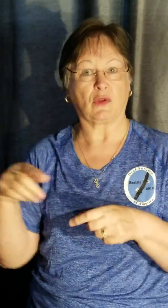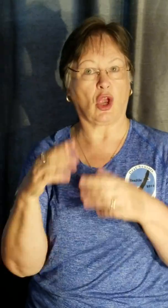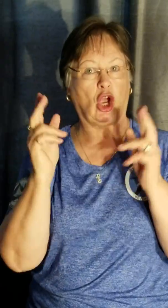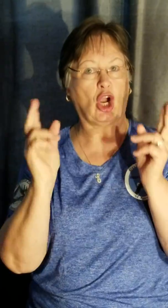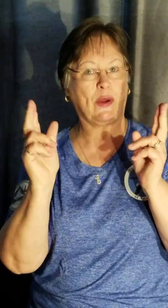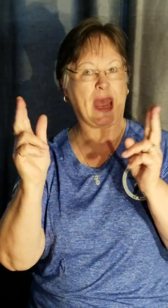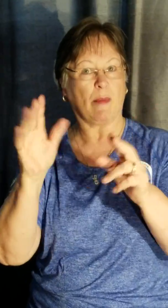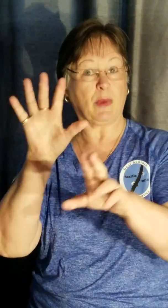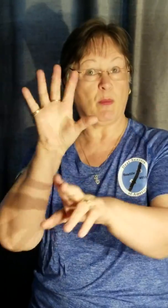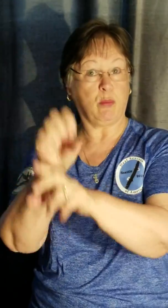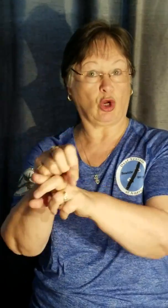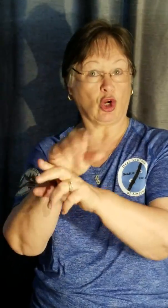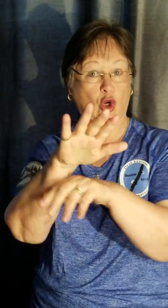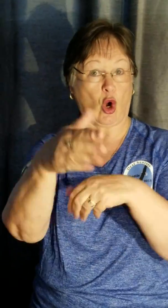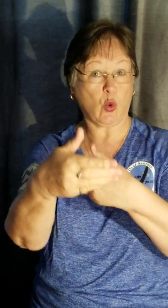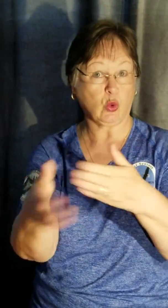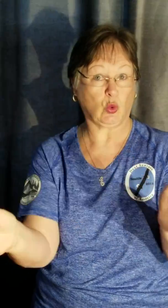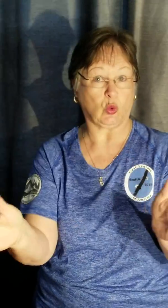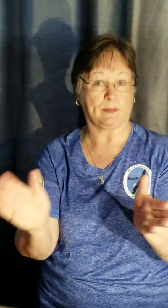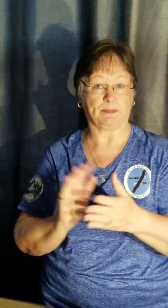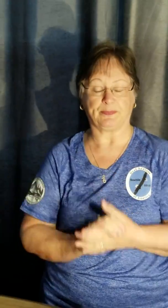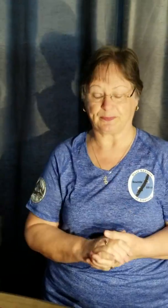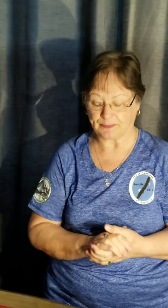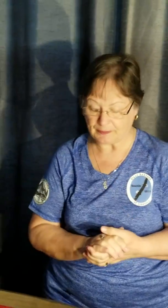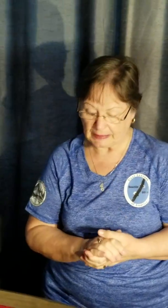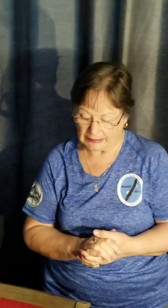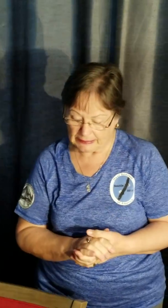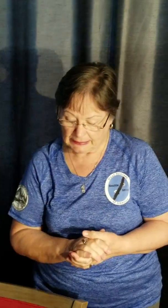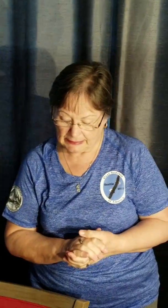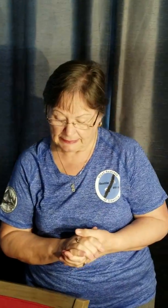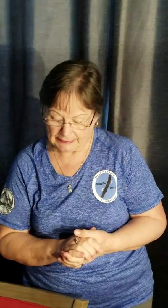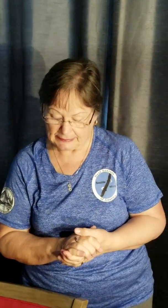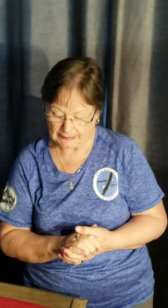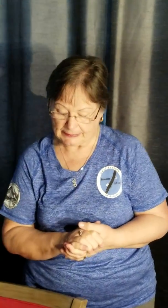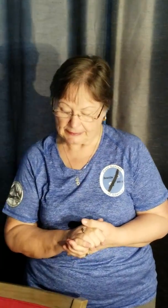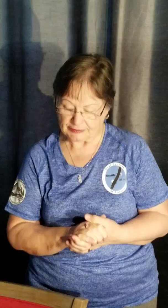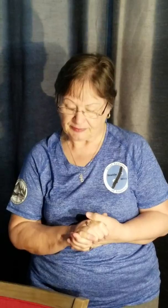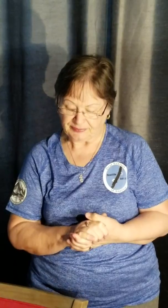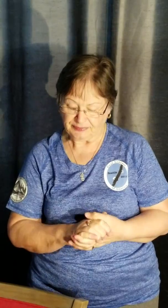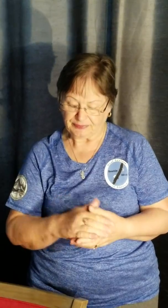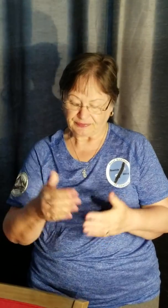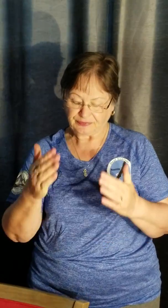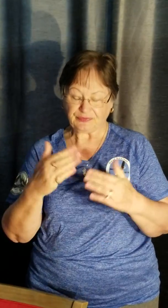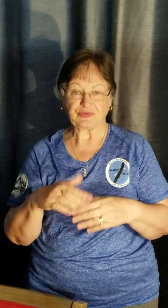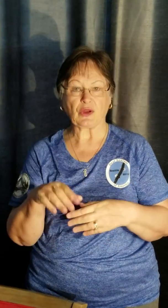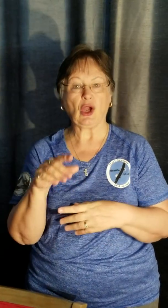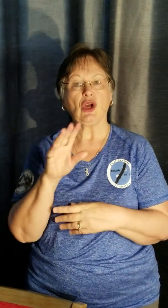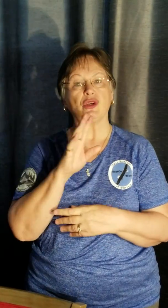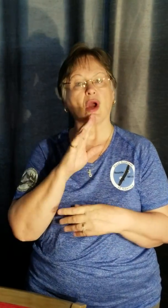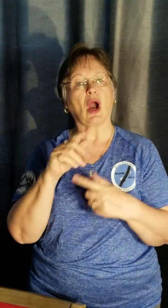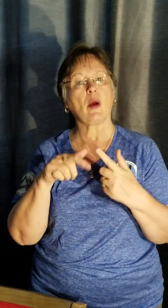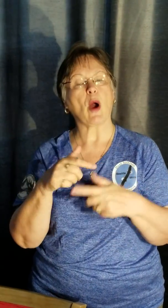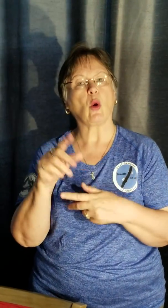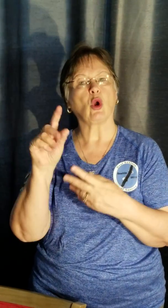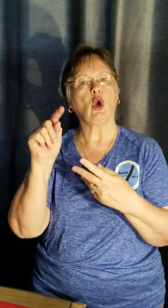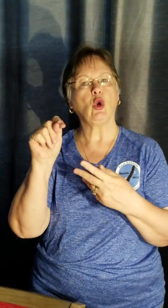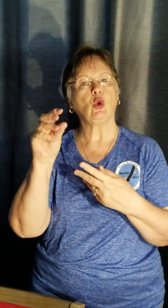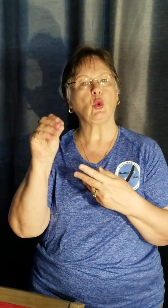I am so sorry for